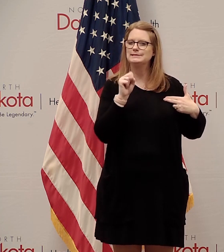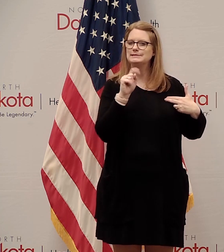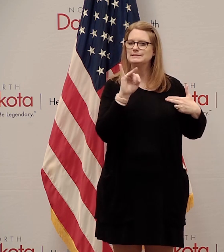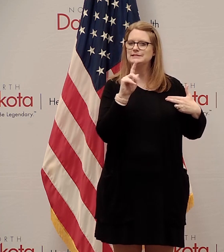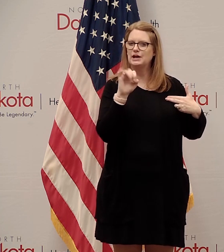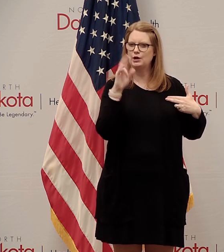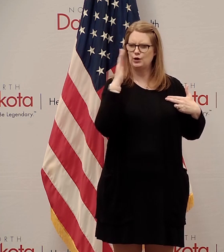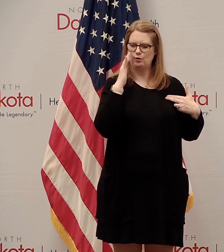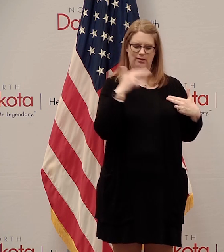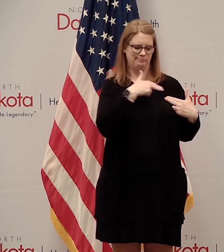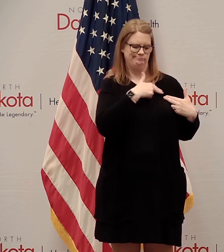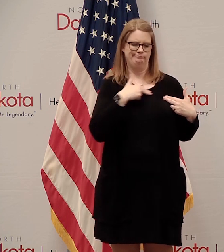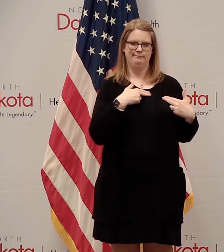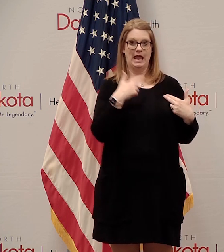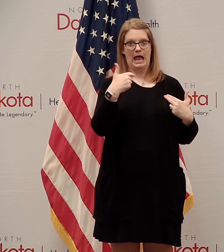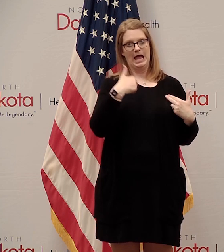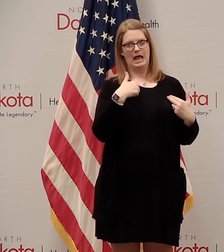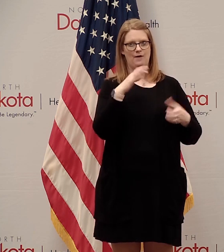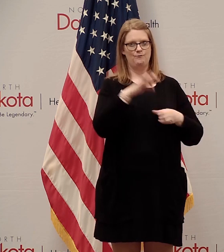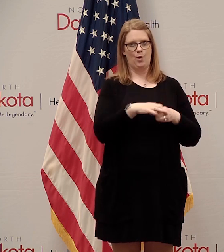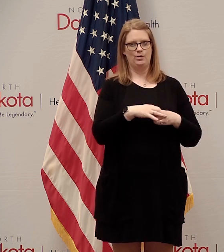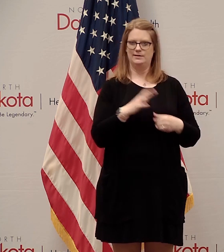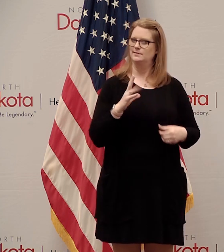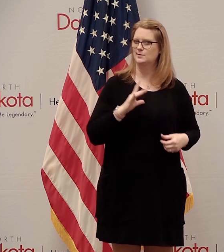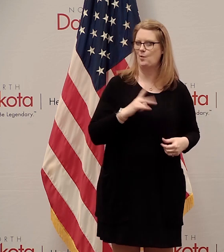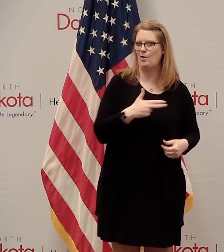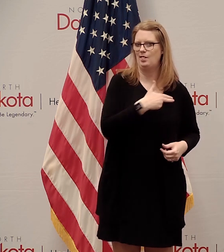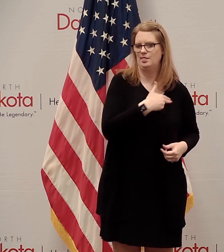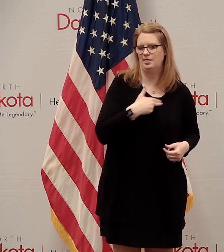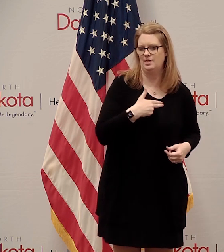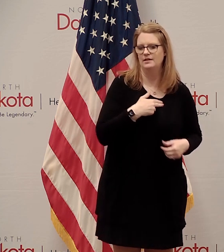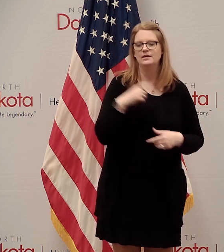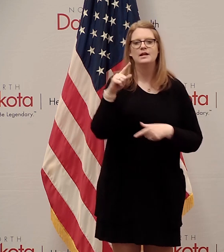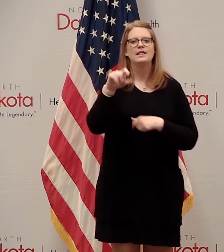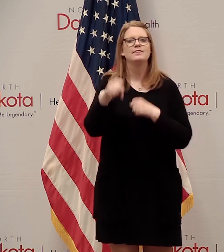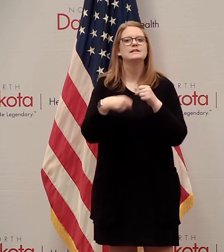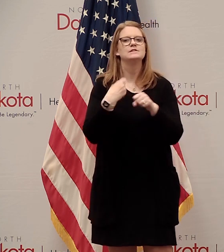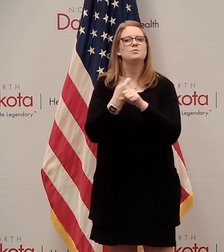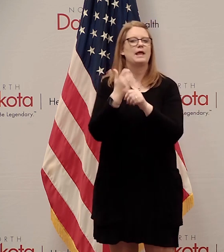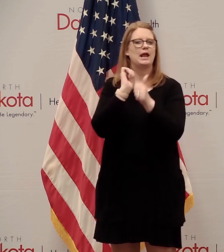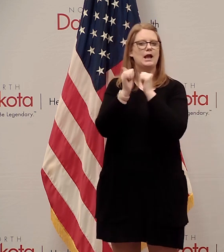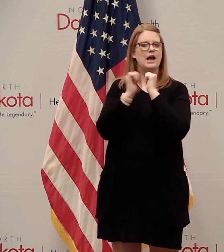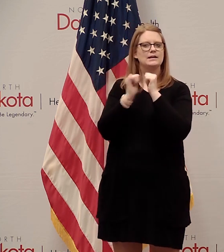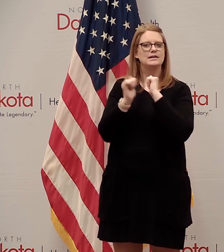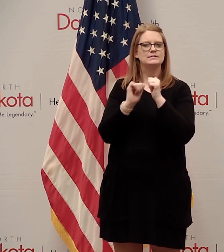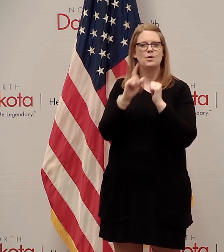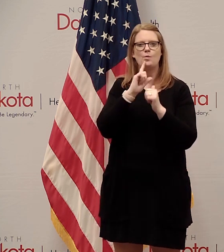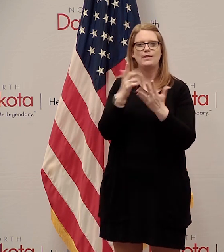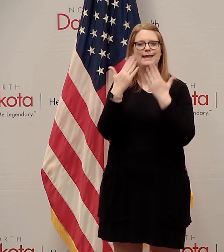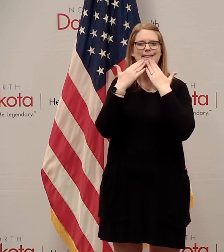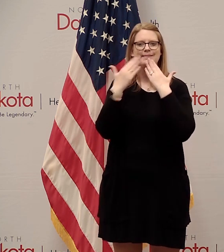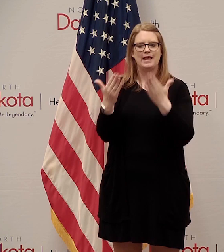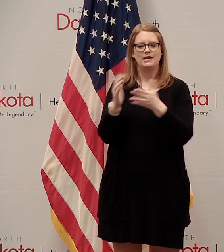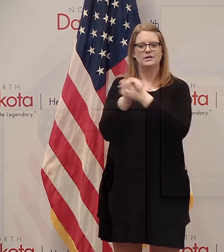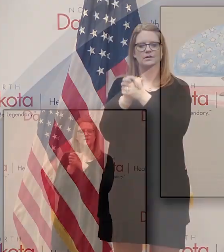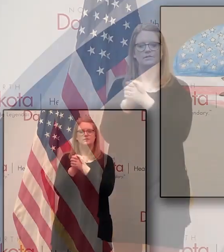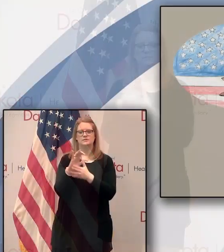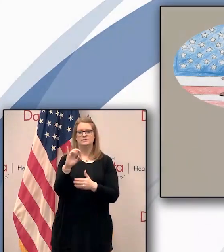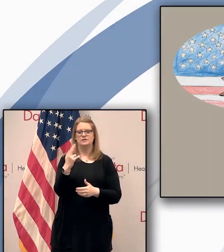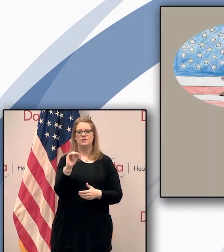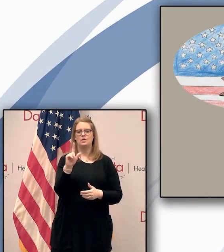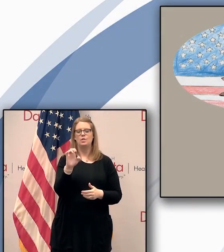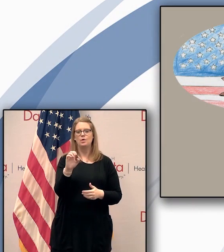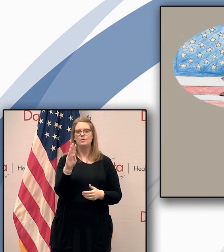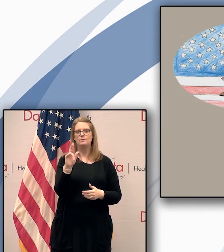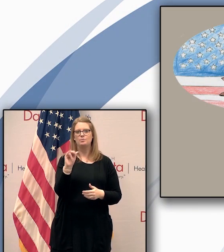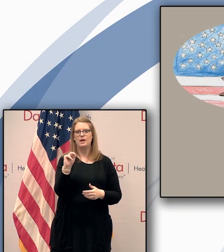your I voted sticker, I mean, that's a cool thing. We had a contest this year. And I want to say thank you and congratulations to Chloe Brandon